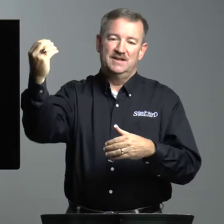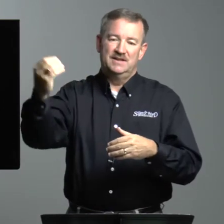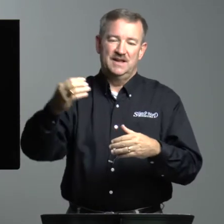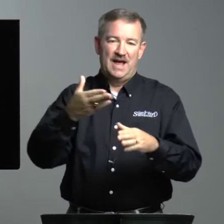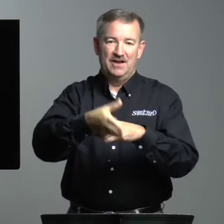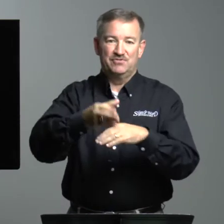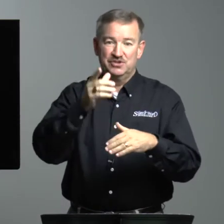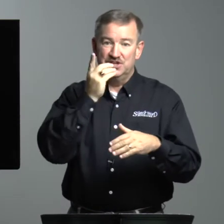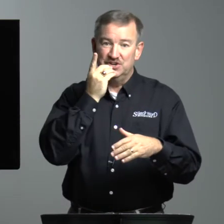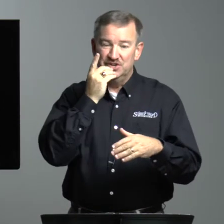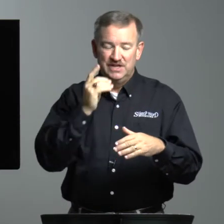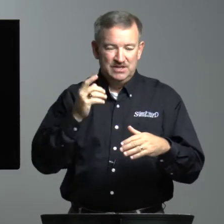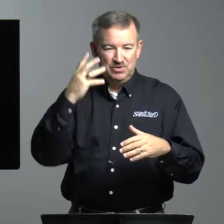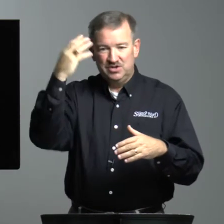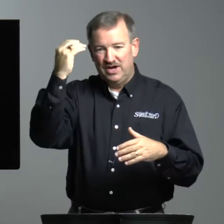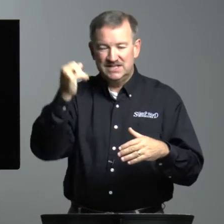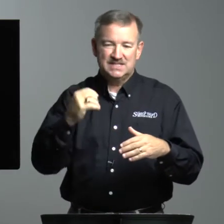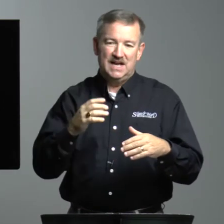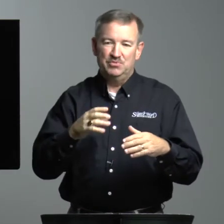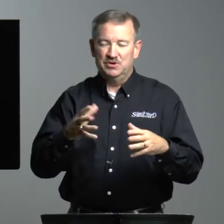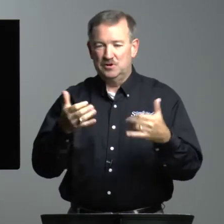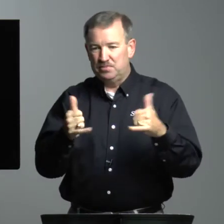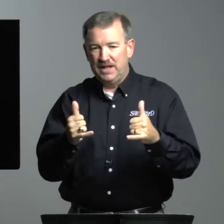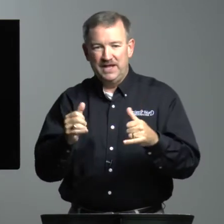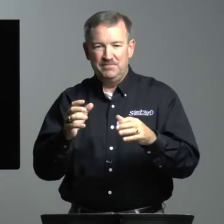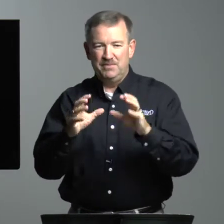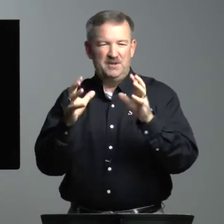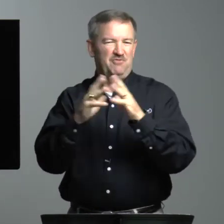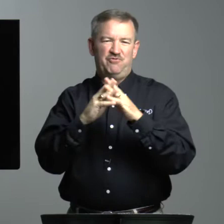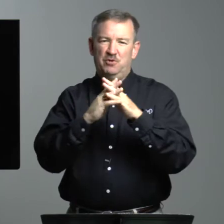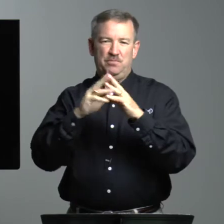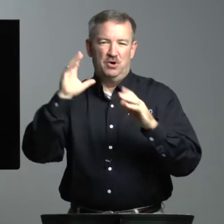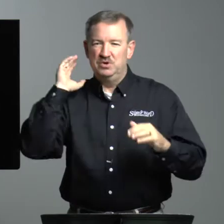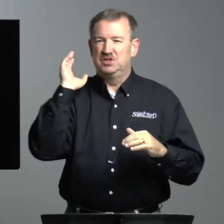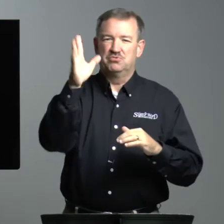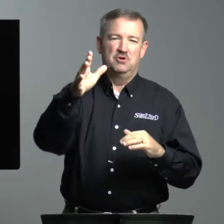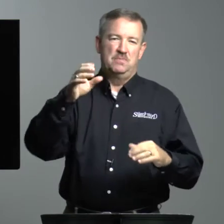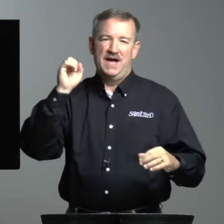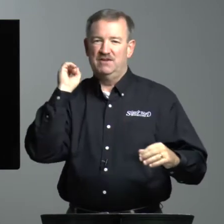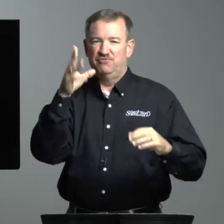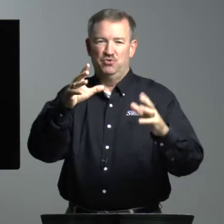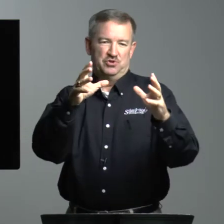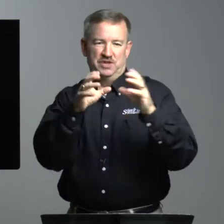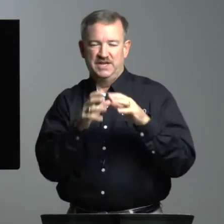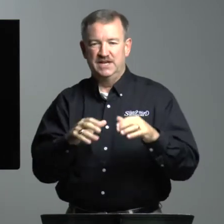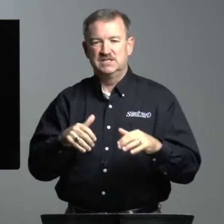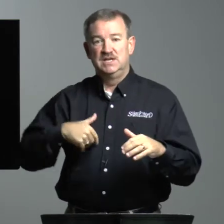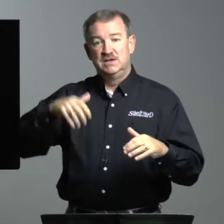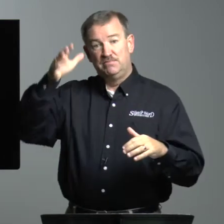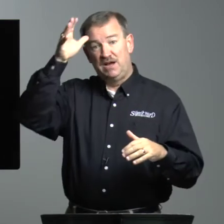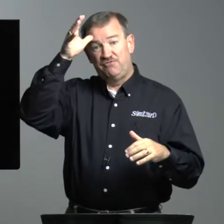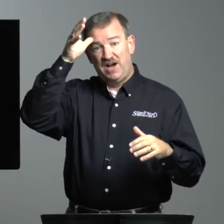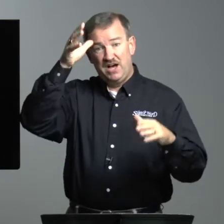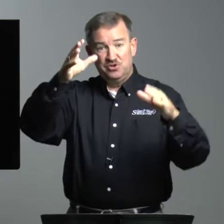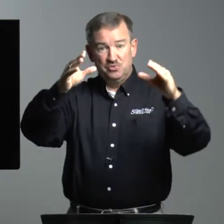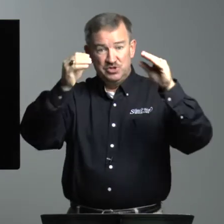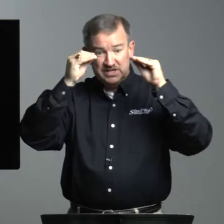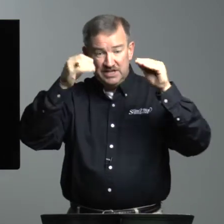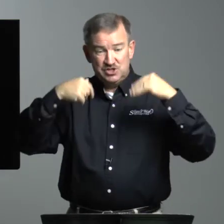after dinner. We'd go outside. We were going to play maybe football. We'd throw back and forth and catch. My father would teach